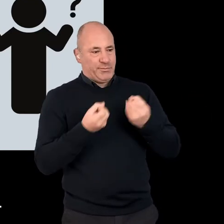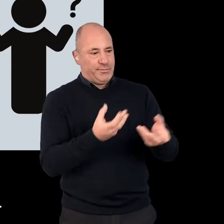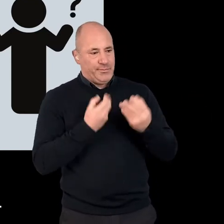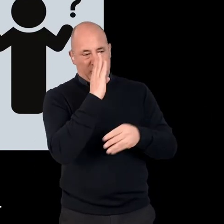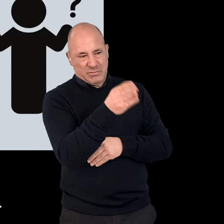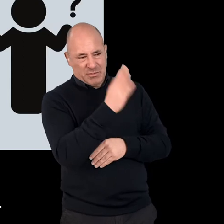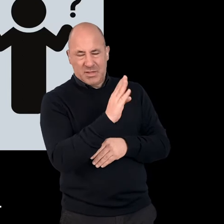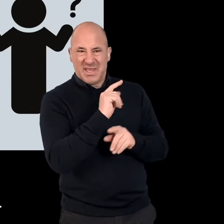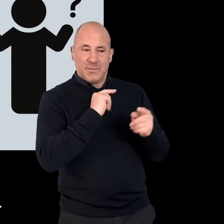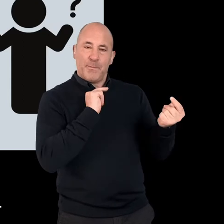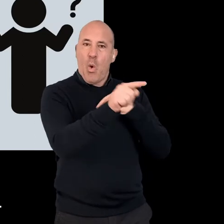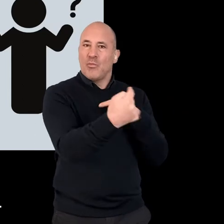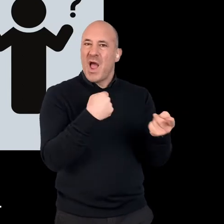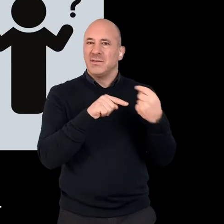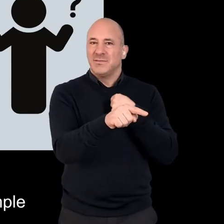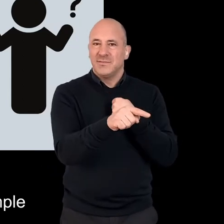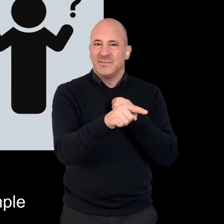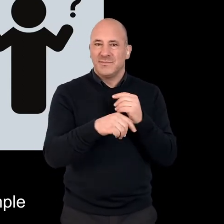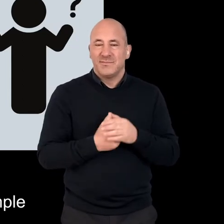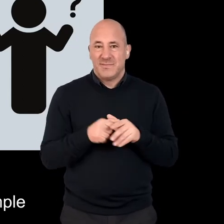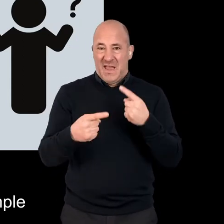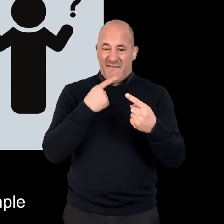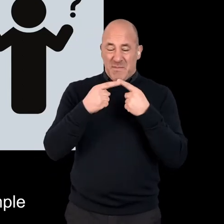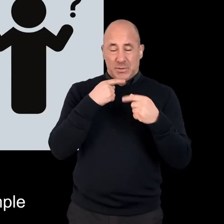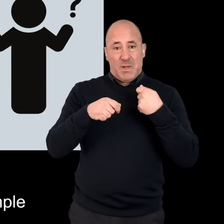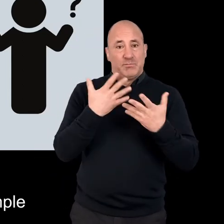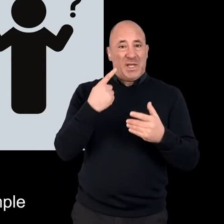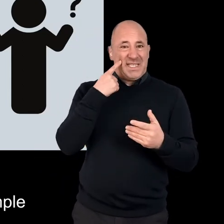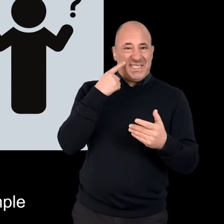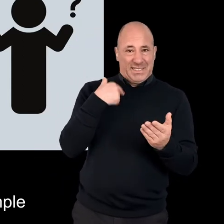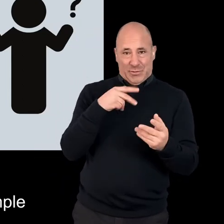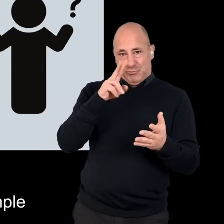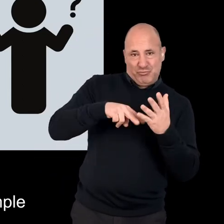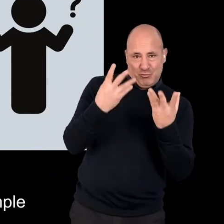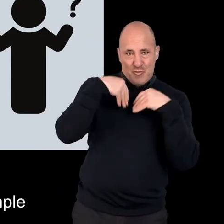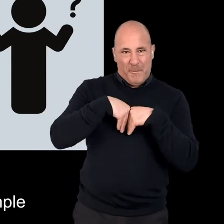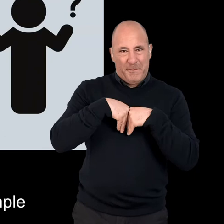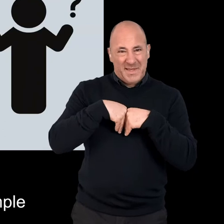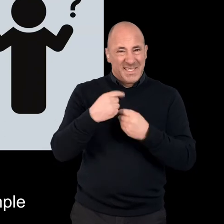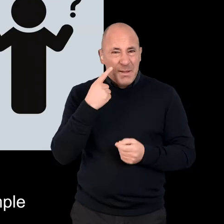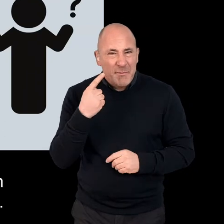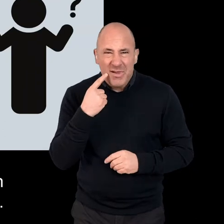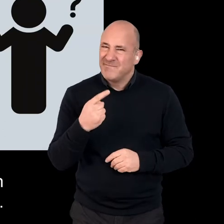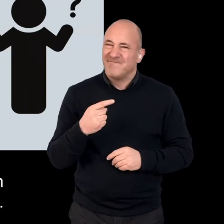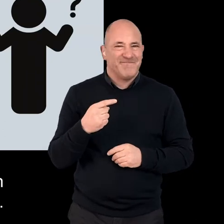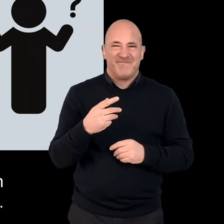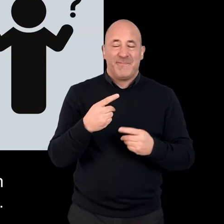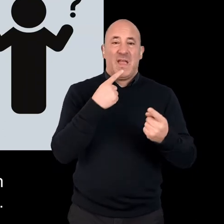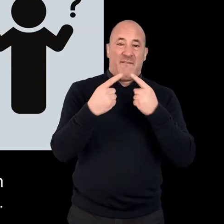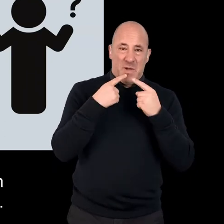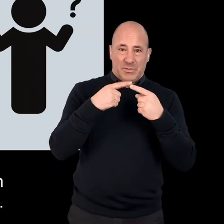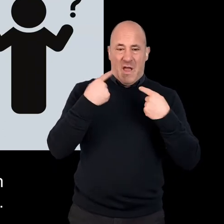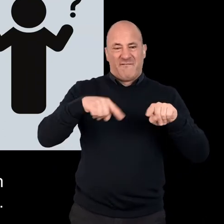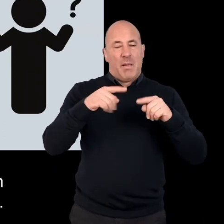opposed to a one-way transmission of information. Making information accessible is not always as simple as simply having